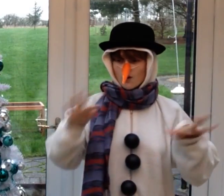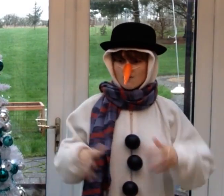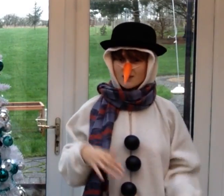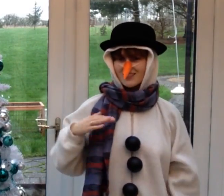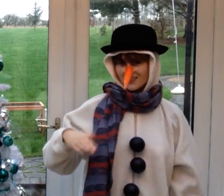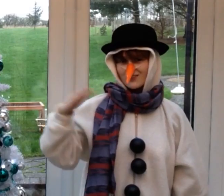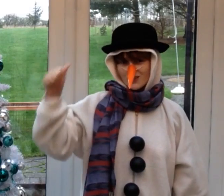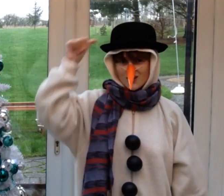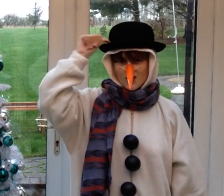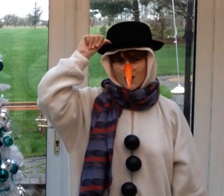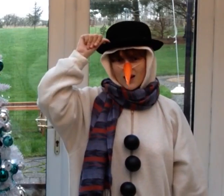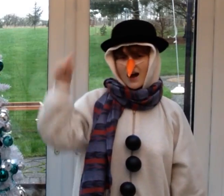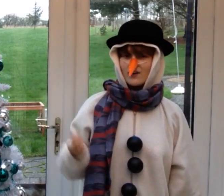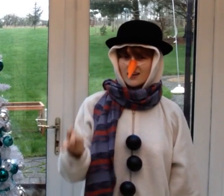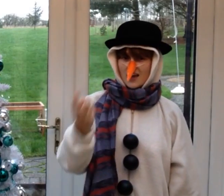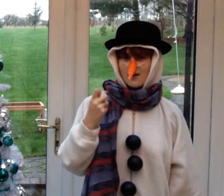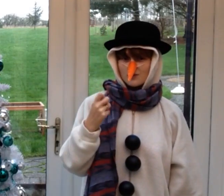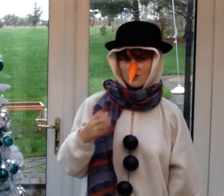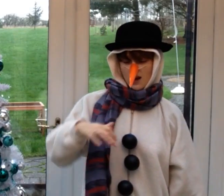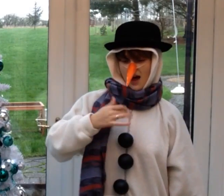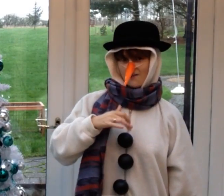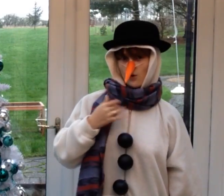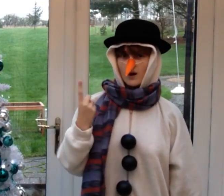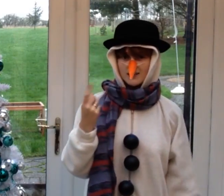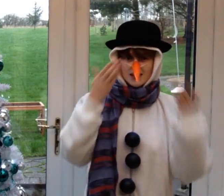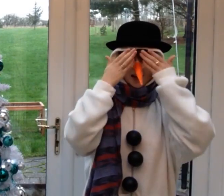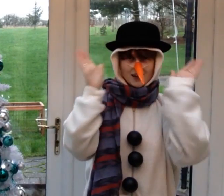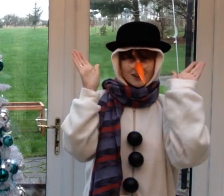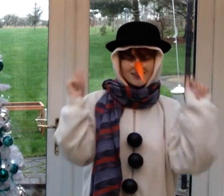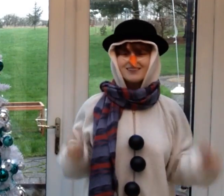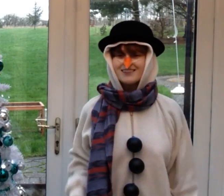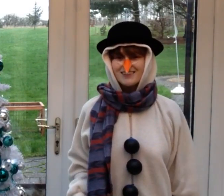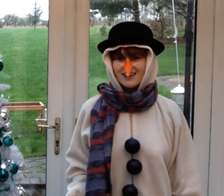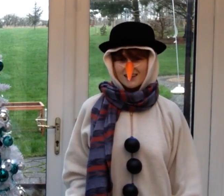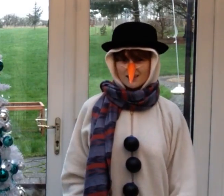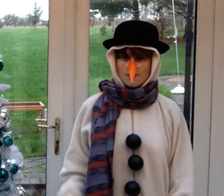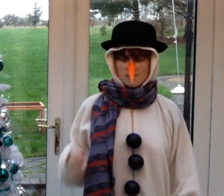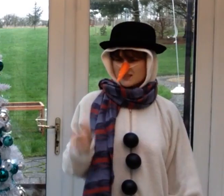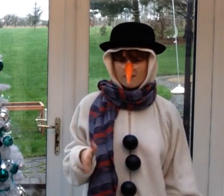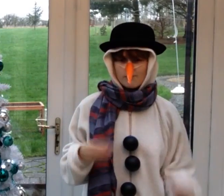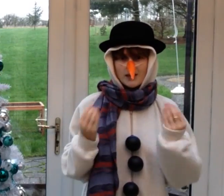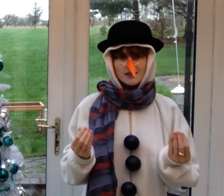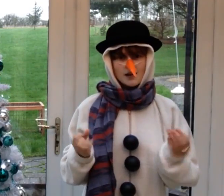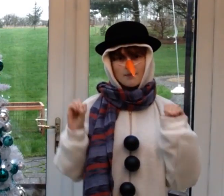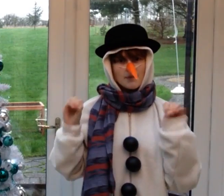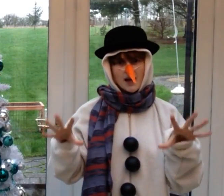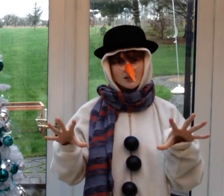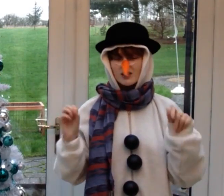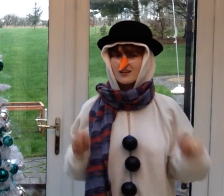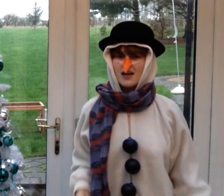But the children know how it came to life one day There must have been some magic